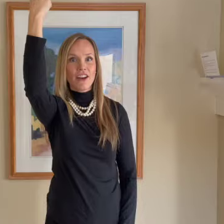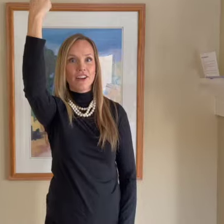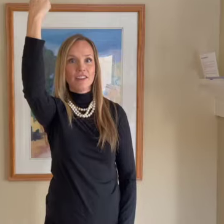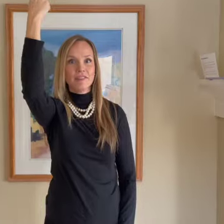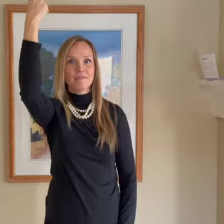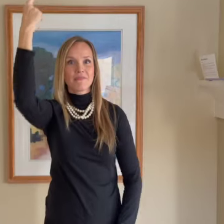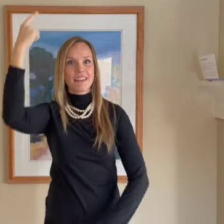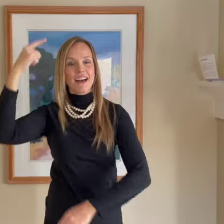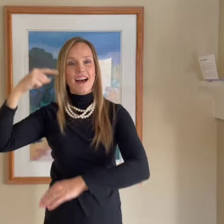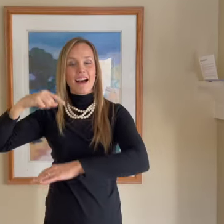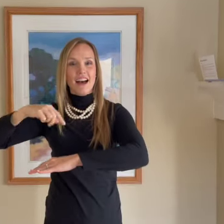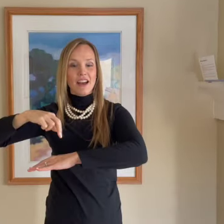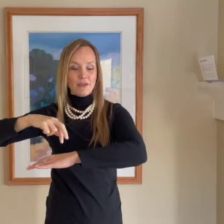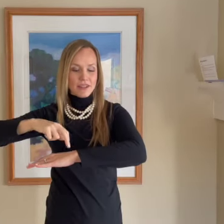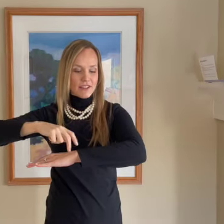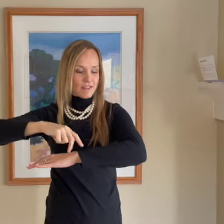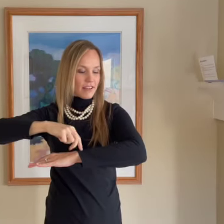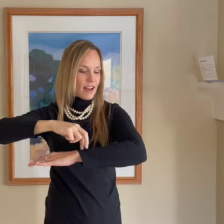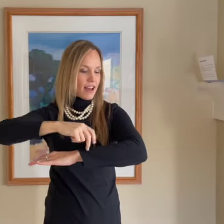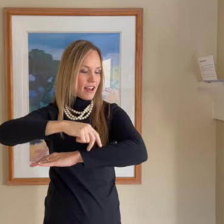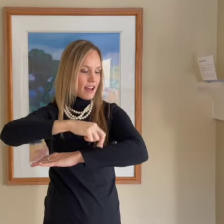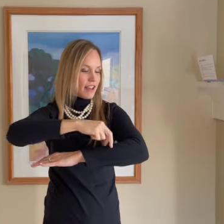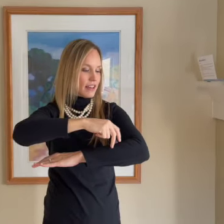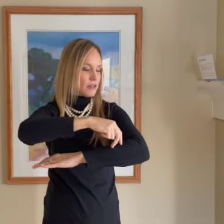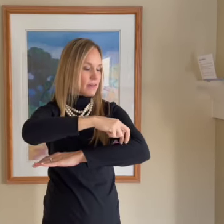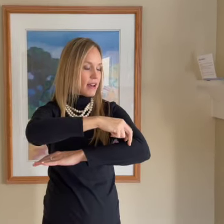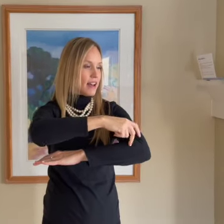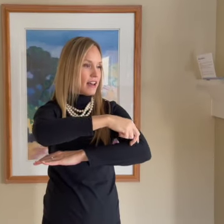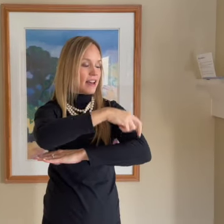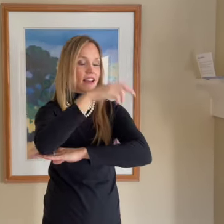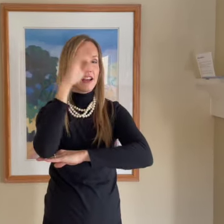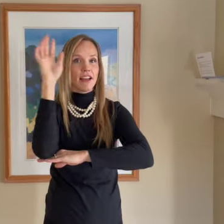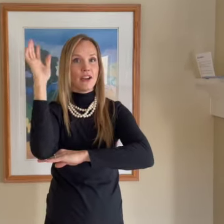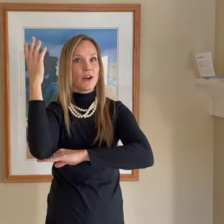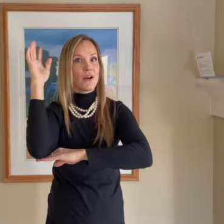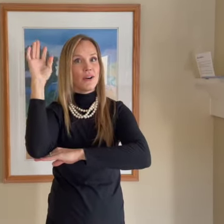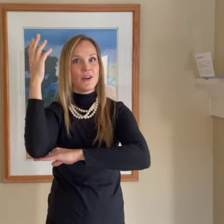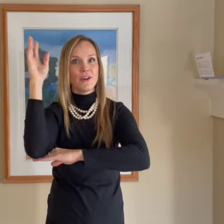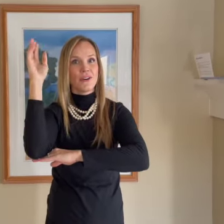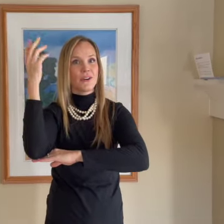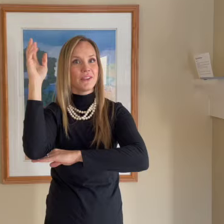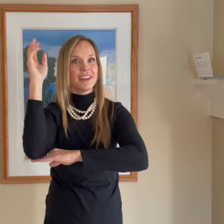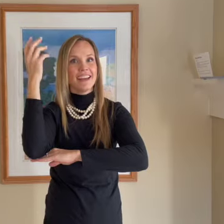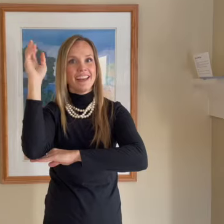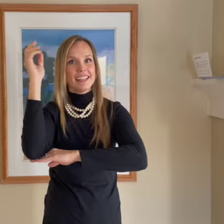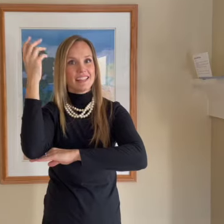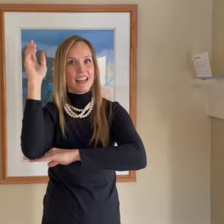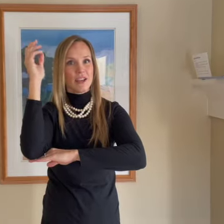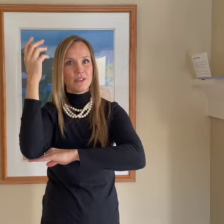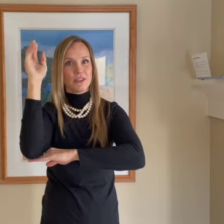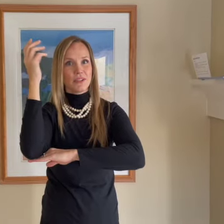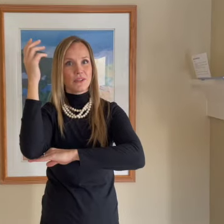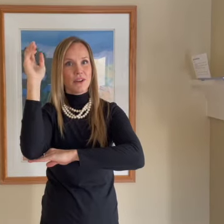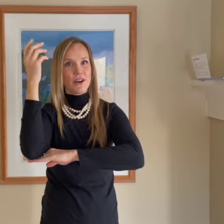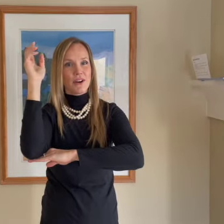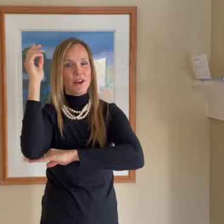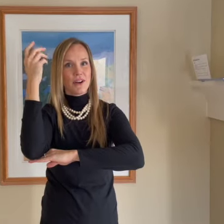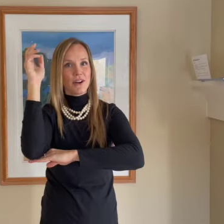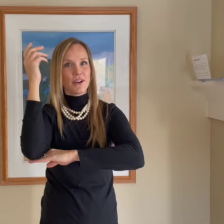I will find my own sacred grove.